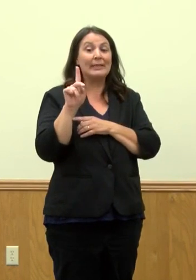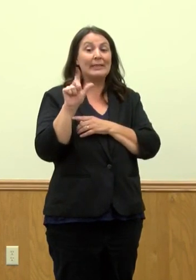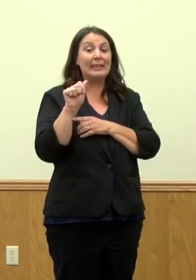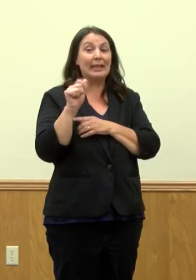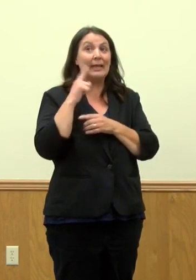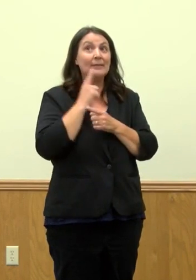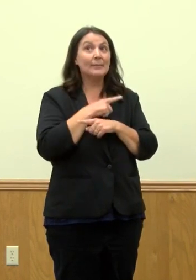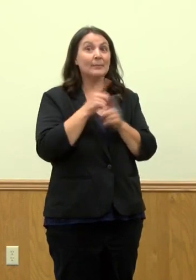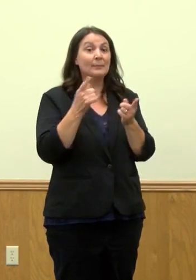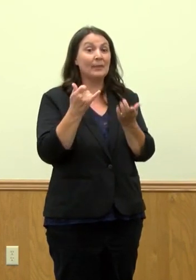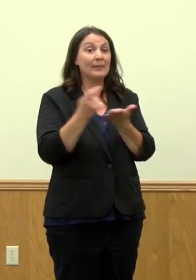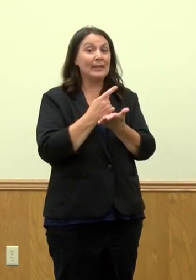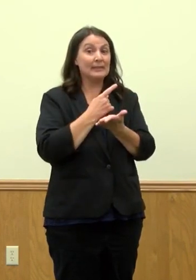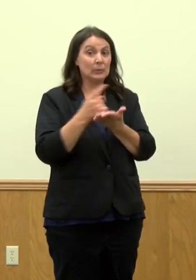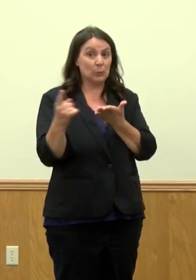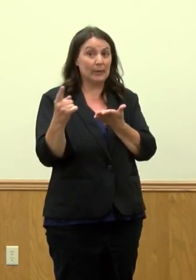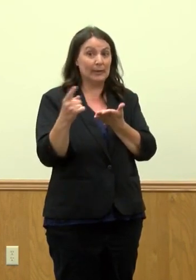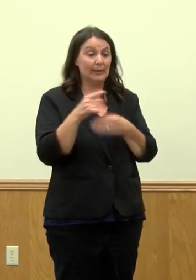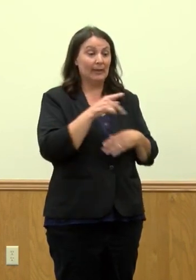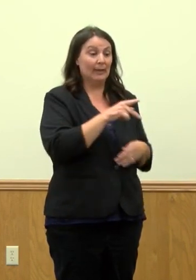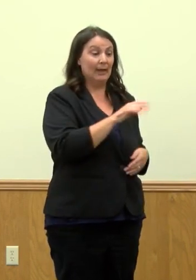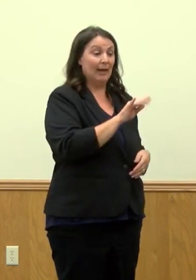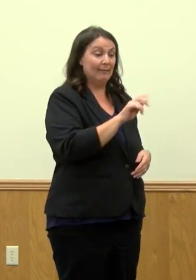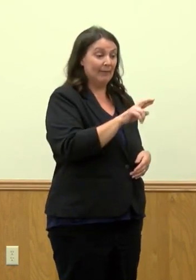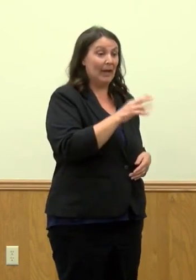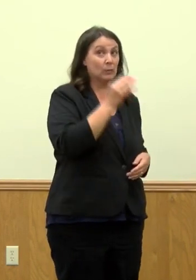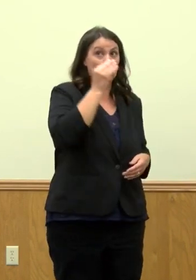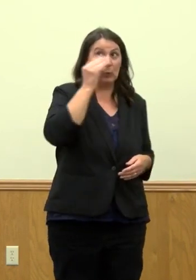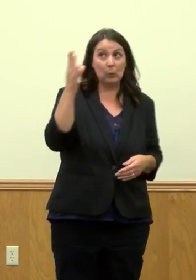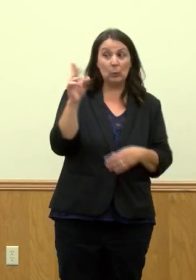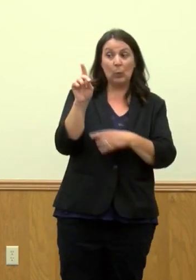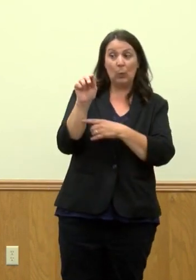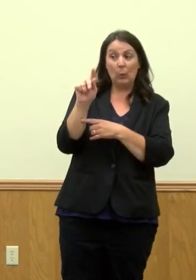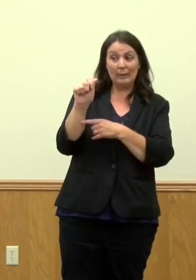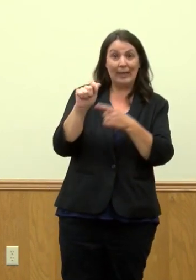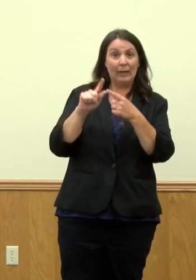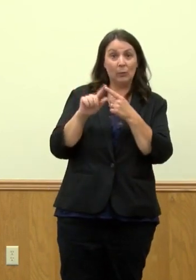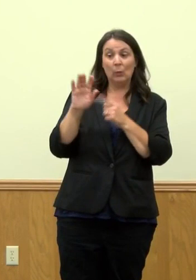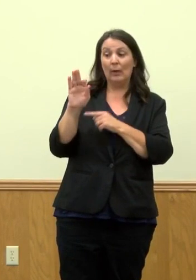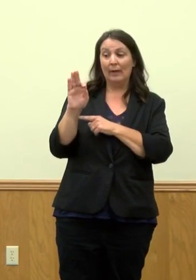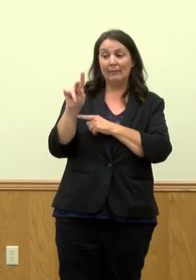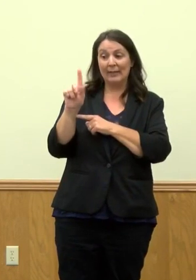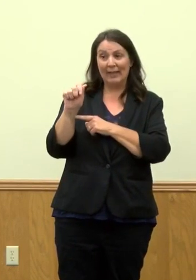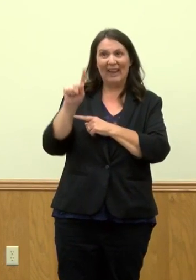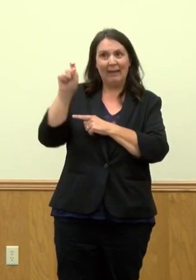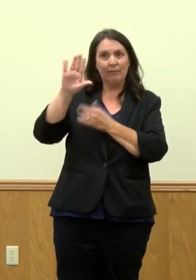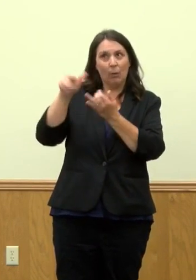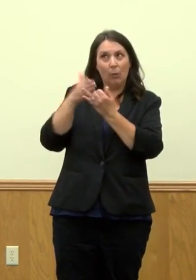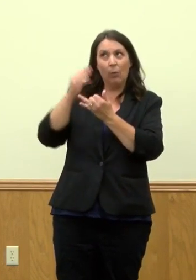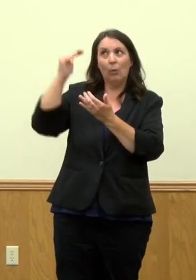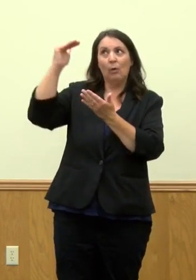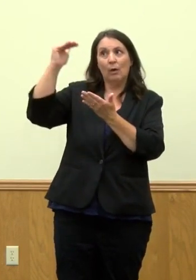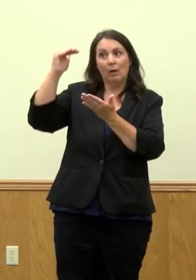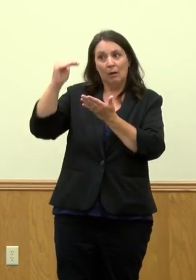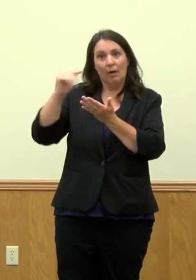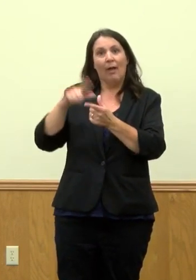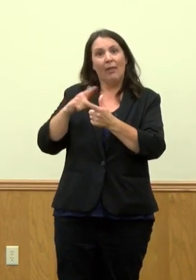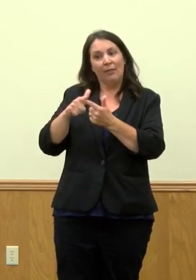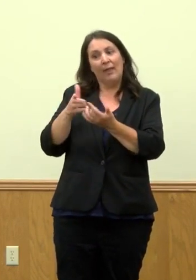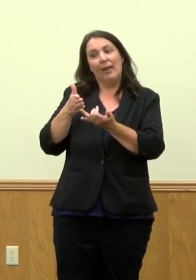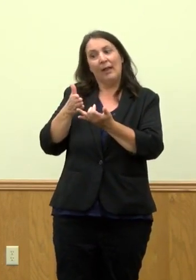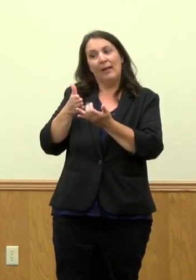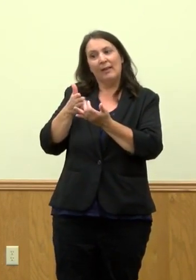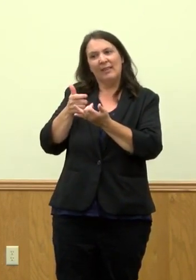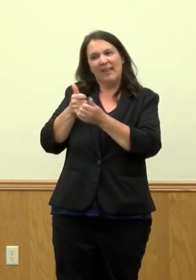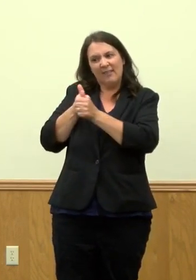week. The data was given from Pfizer to the FDA to start reviewing. It still has to go through the full FDA process and then follow up with the ACIP. But